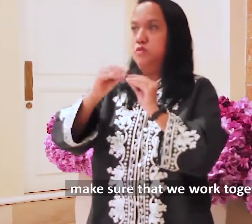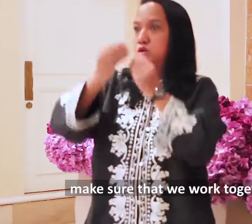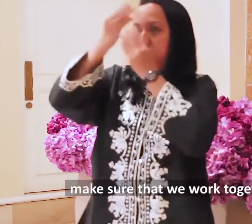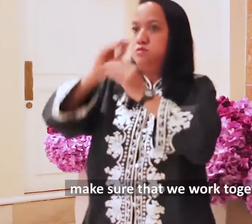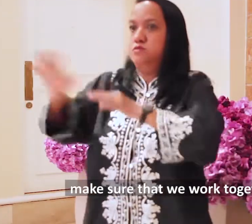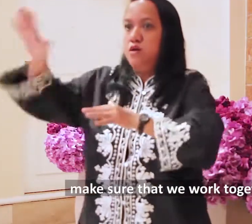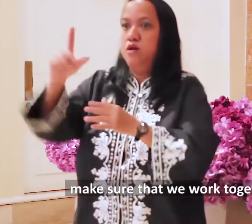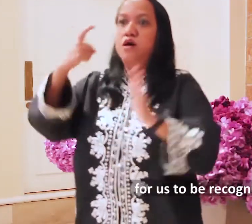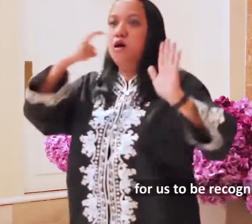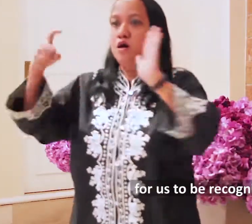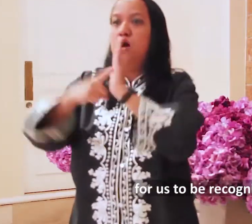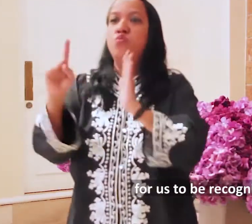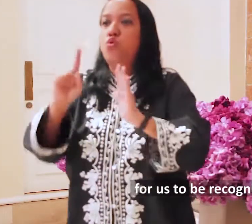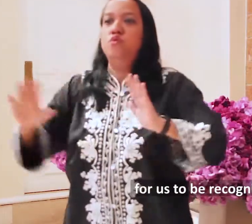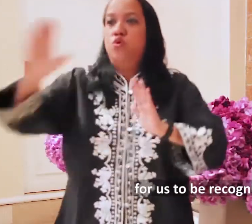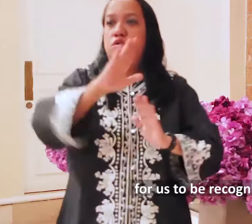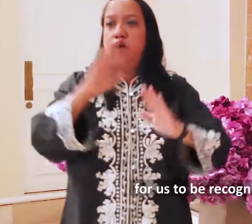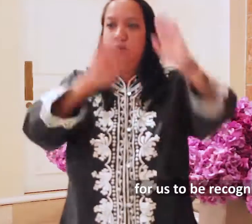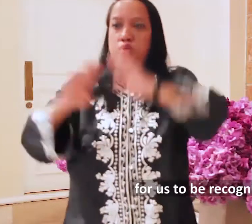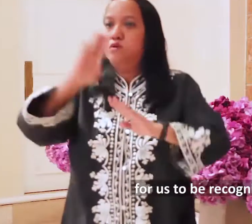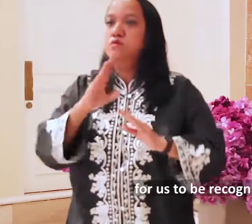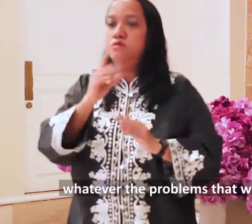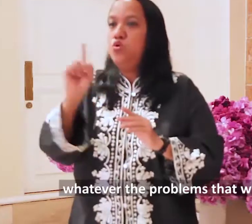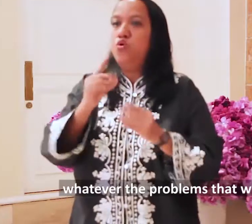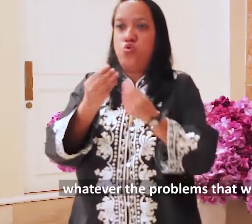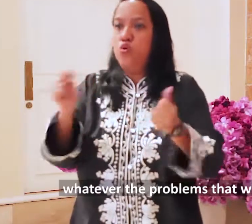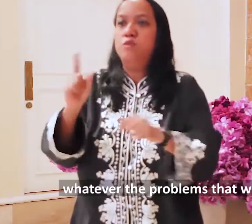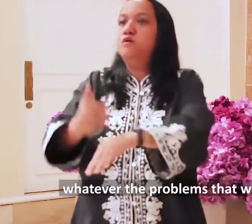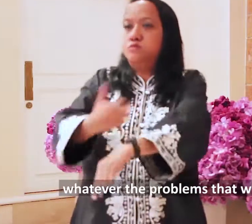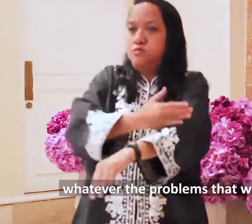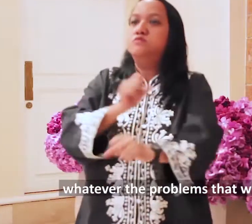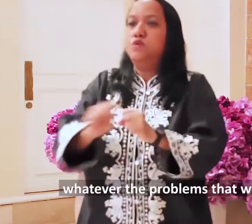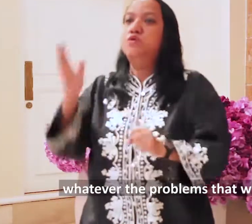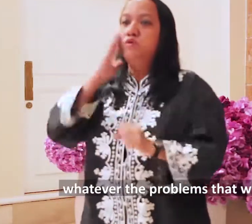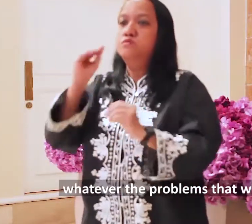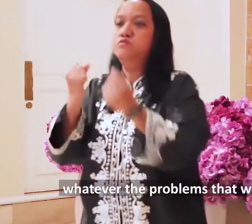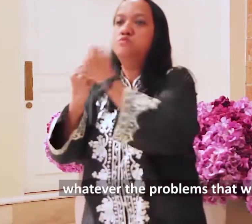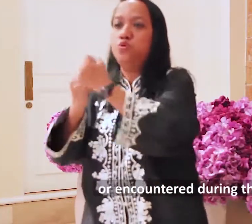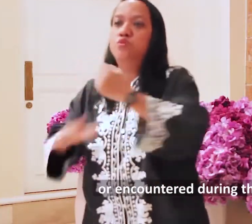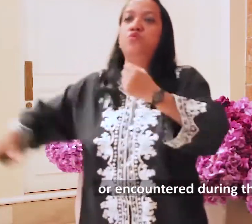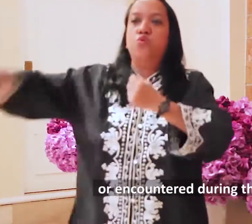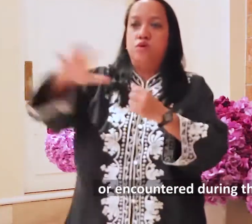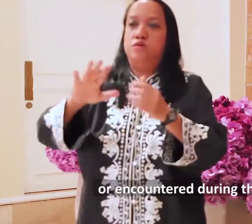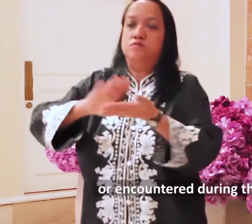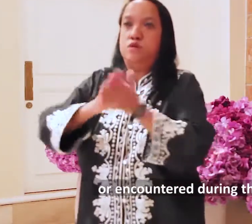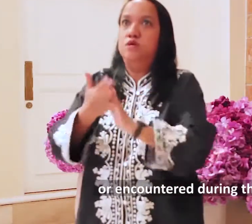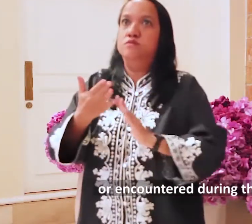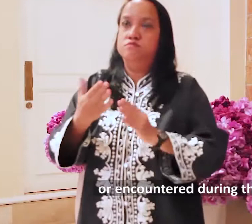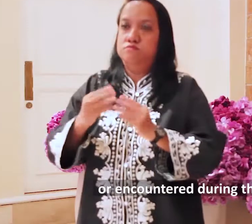team for us to be recognized. And whatever problems we may have or encounter during the process, we